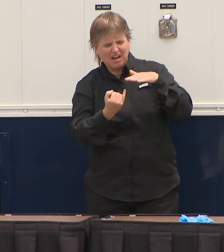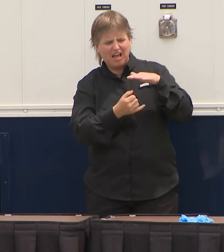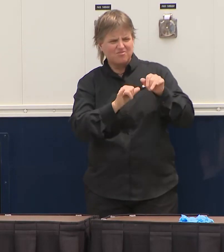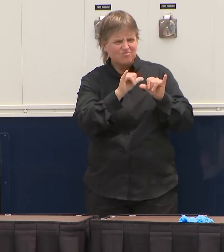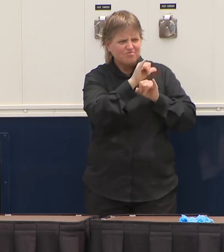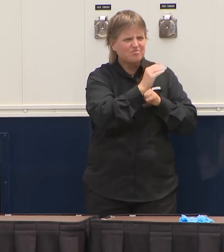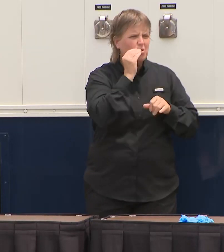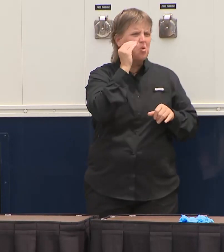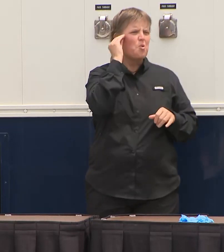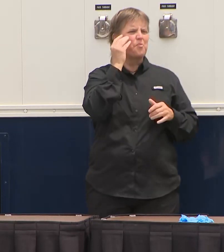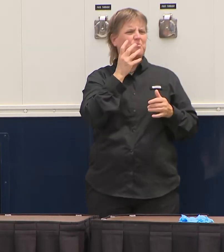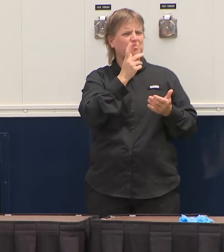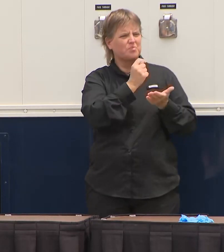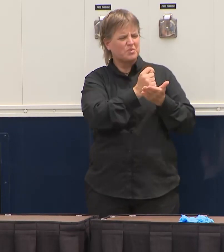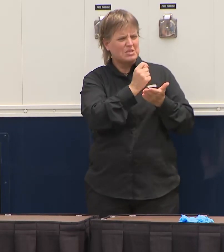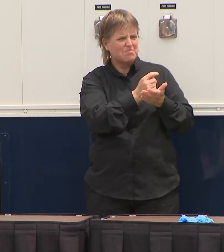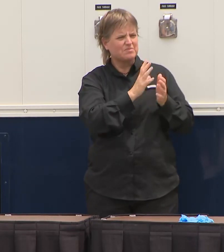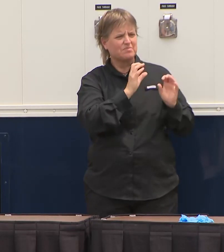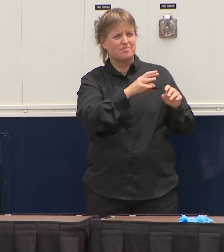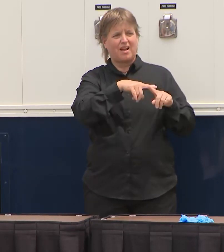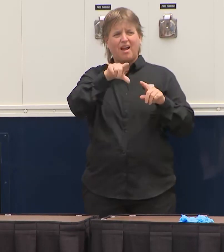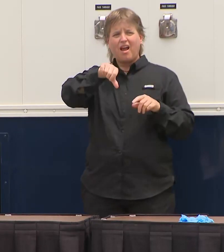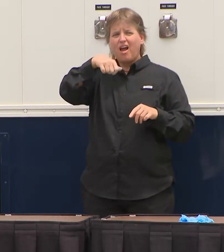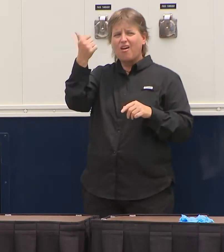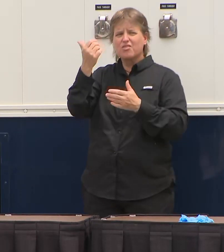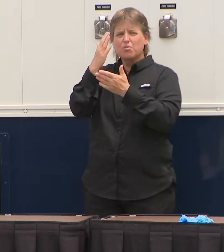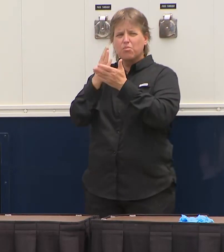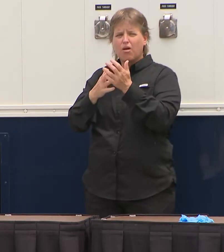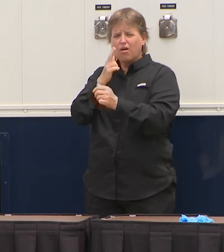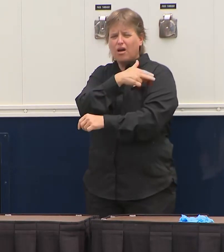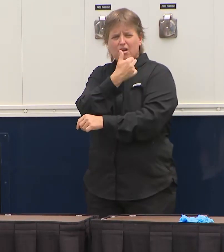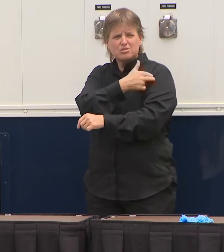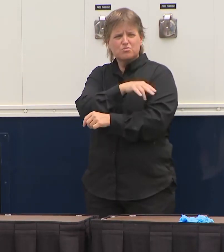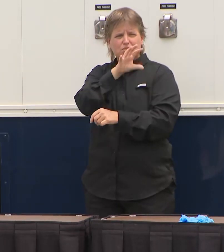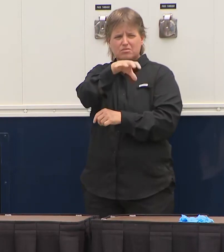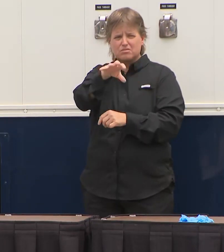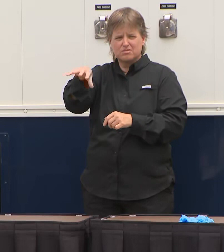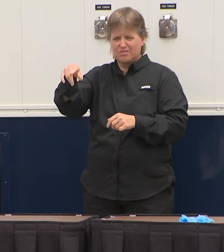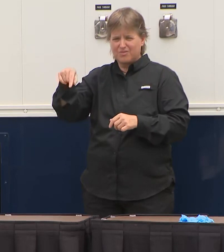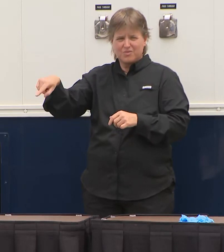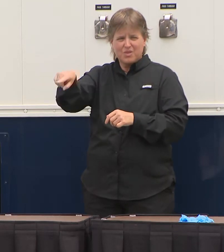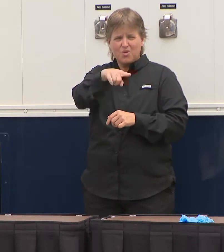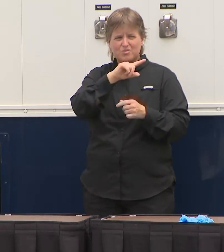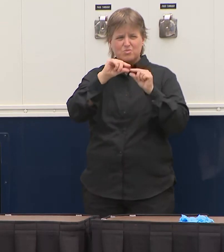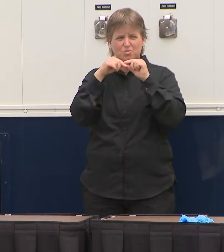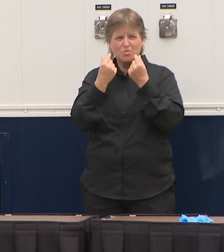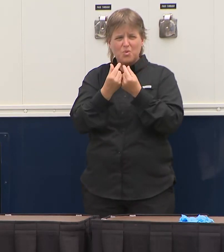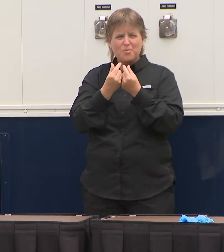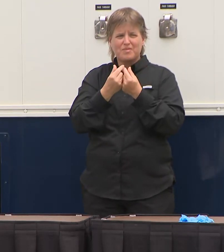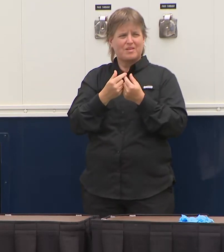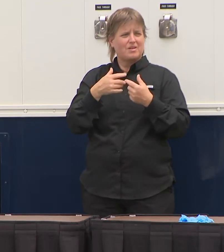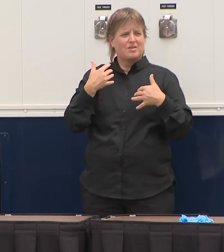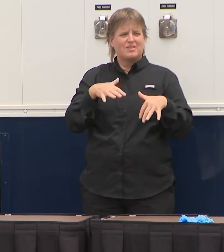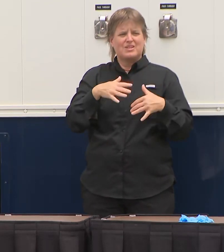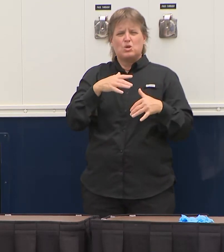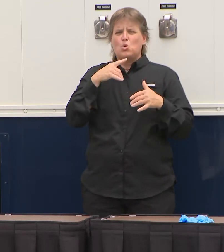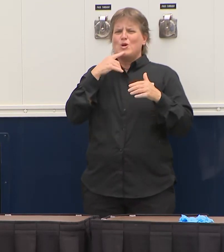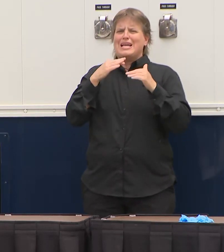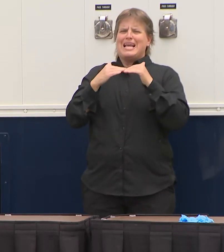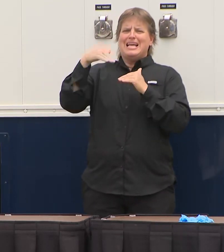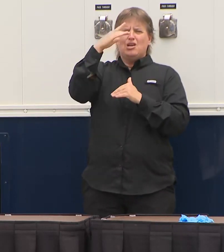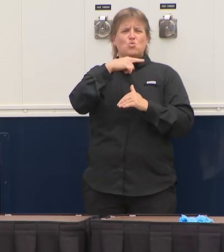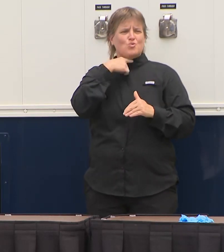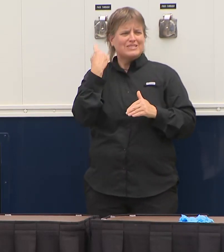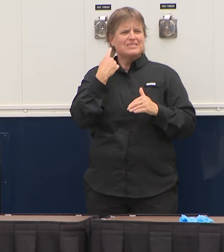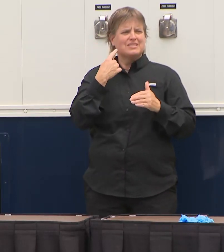parts of the country, it's more disproportionately on some of the danger groups. And so that's another thing that you look at. But you really follow that